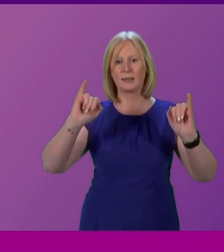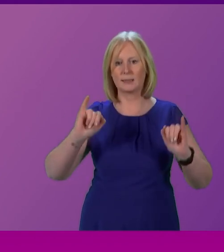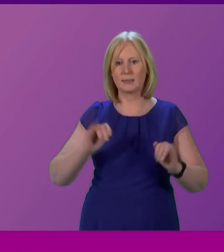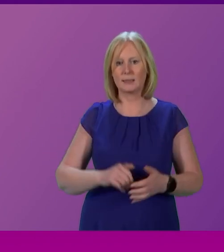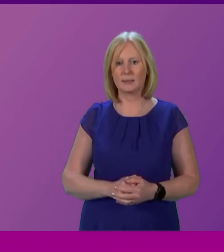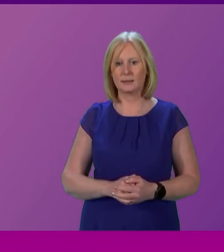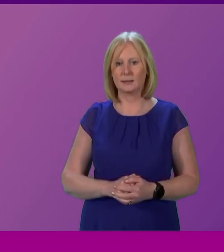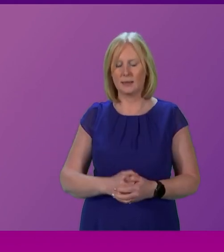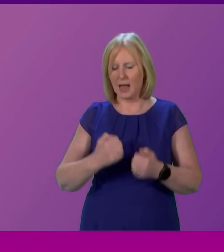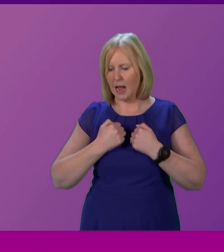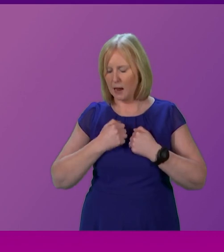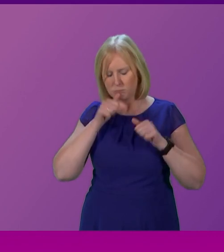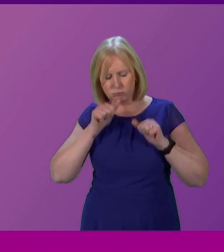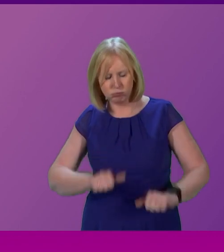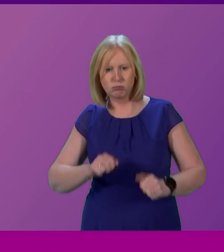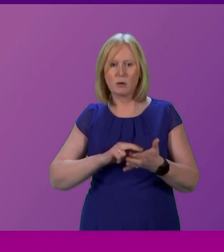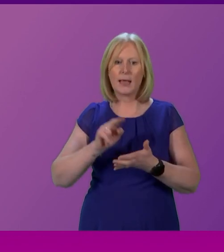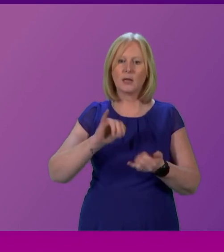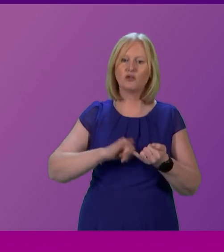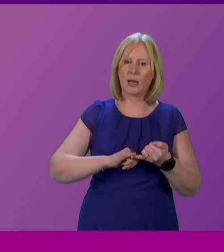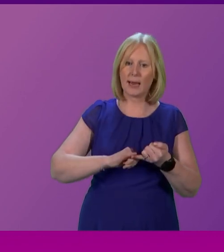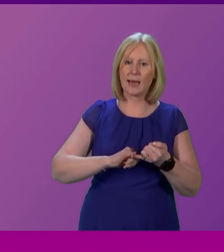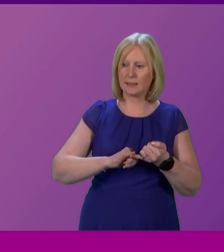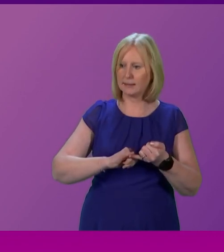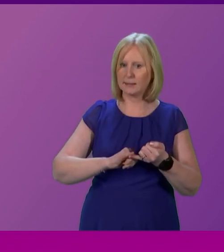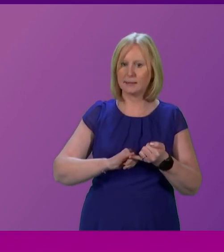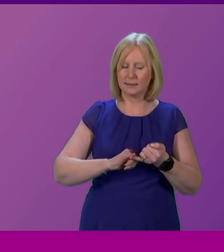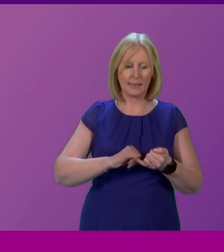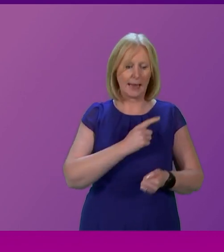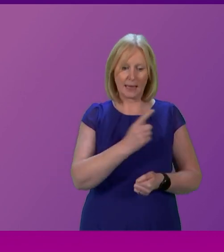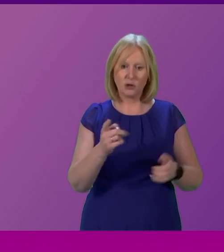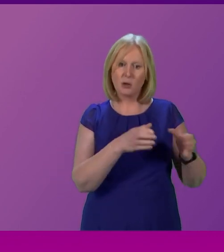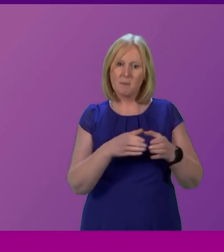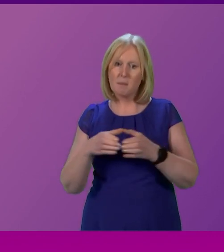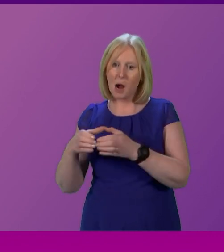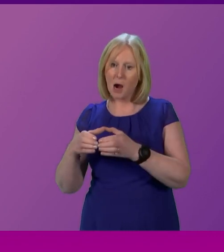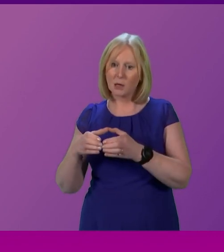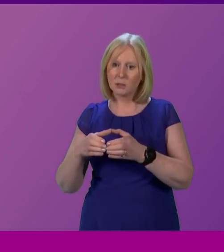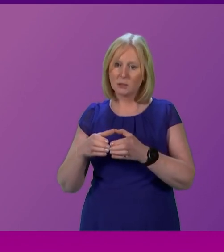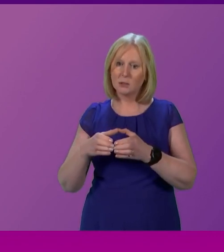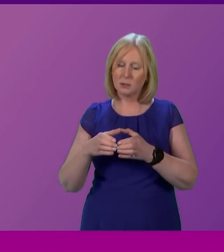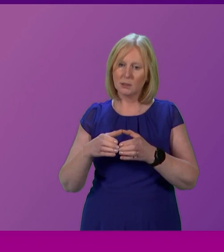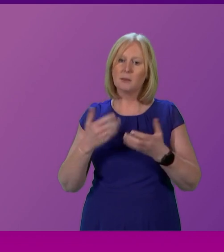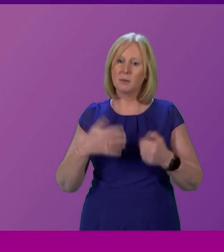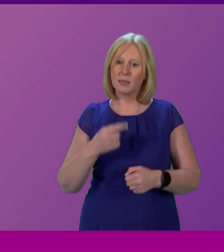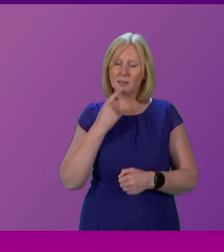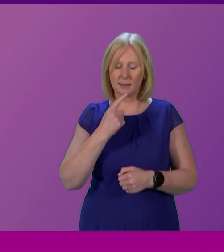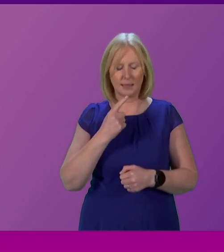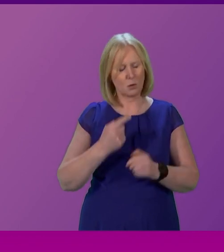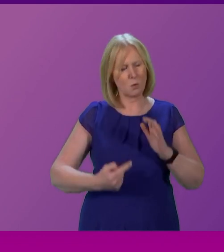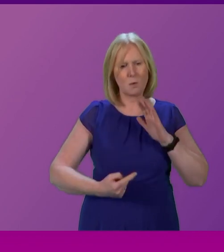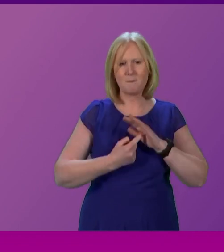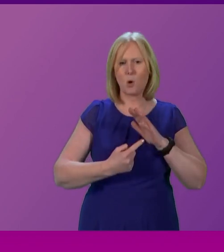Our beloved NHS that everyone across this chamber, or every party across this chamber at various times, has said is so